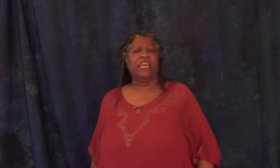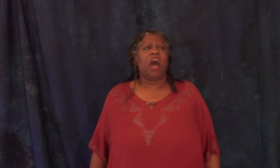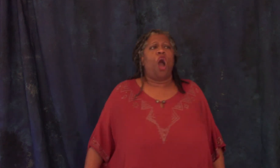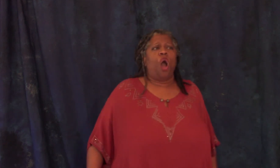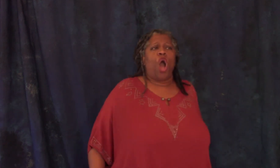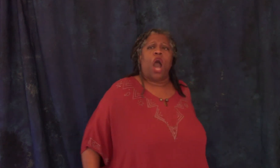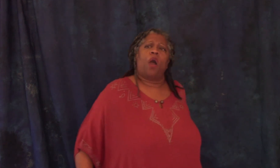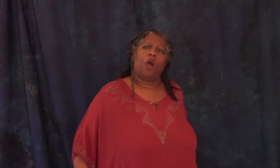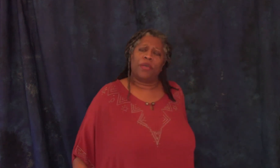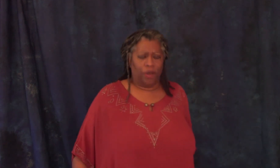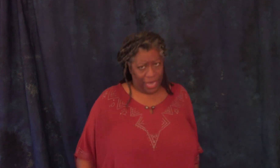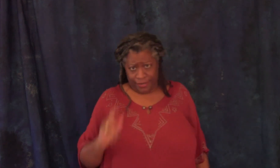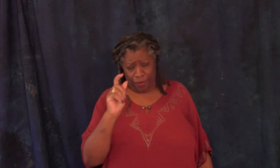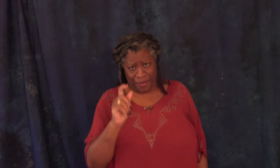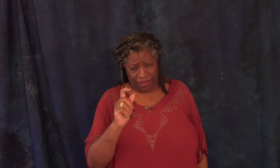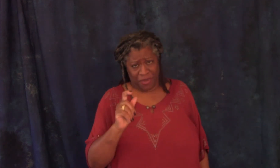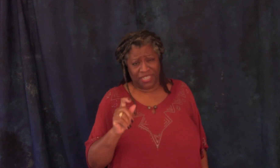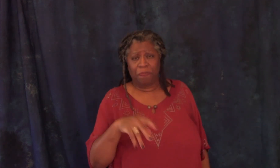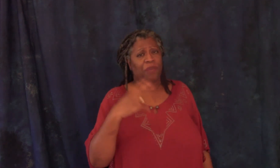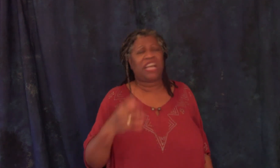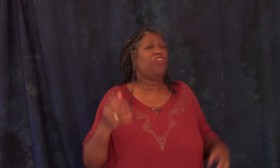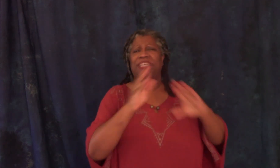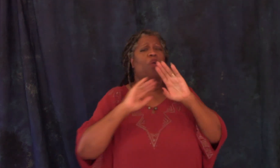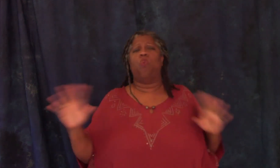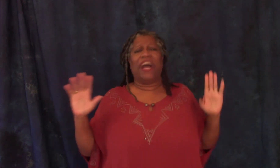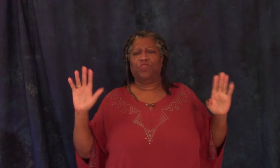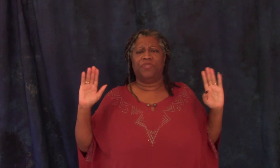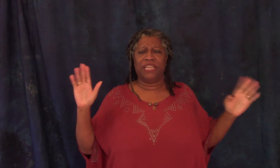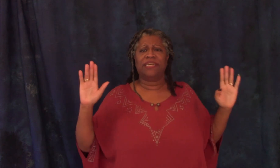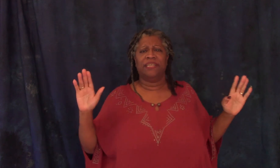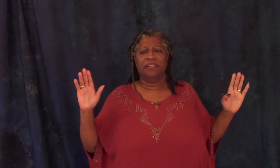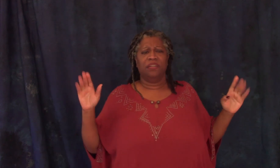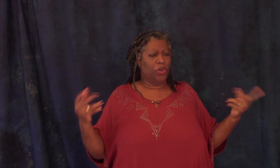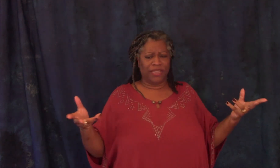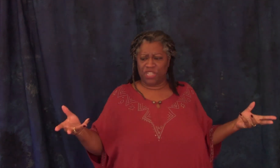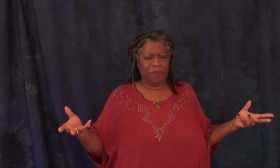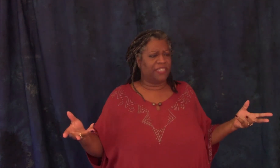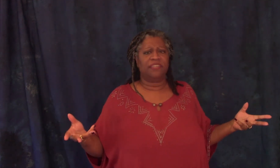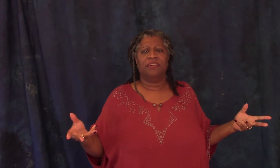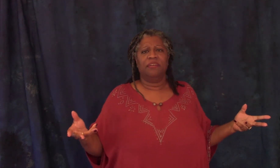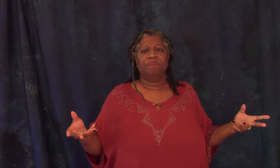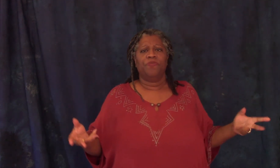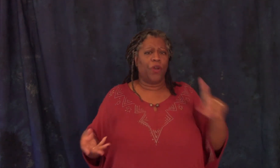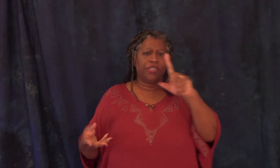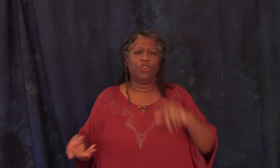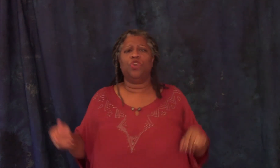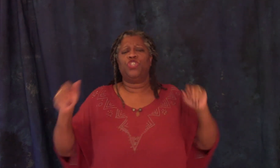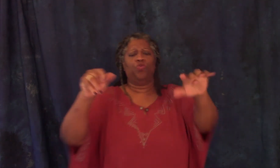okay a little bit your majesty but it was i don't care why you did it look at this place first thing you do is you rip